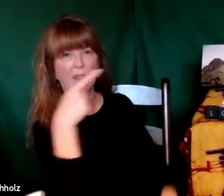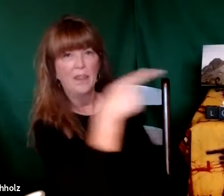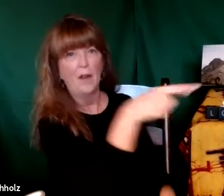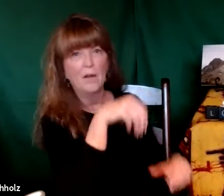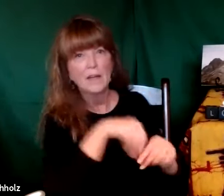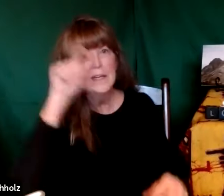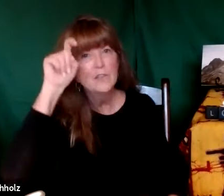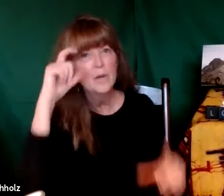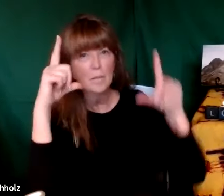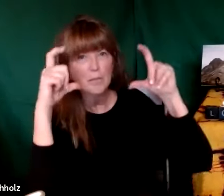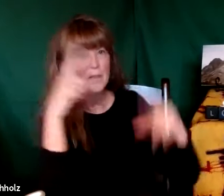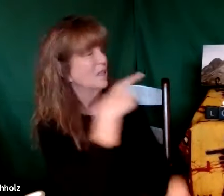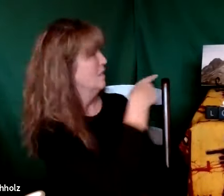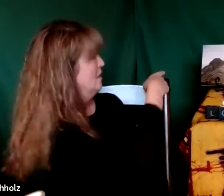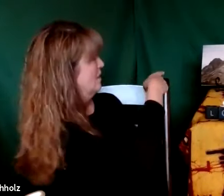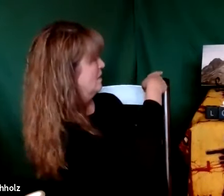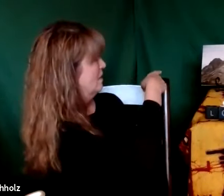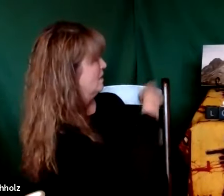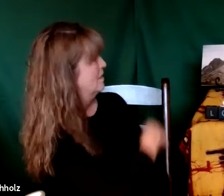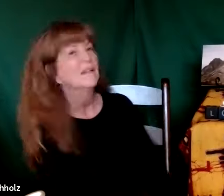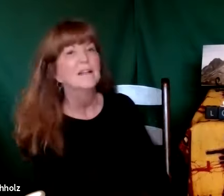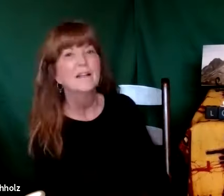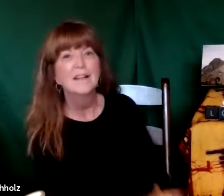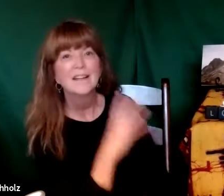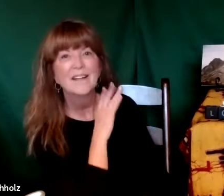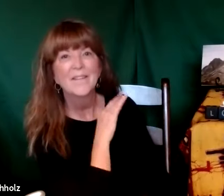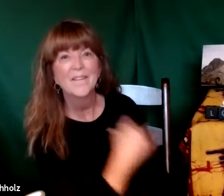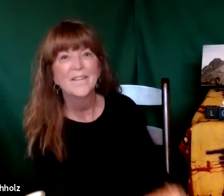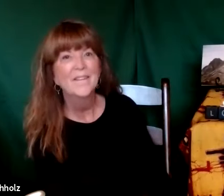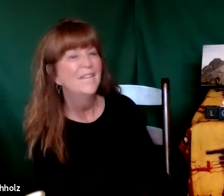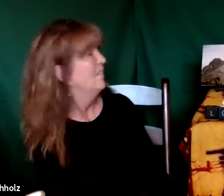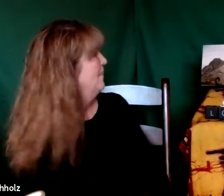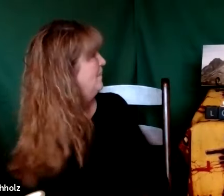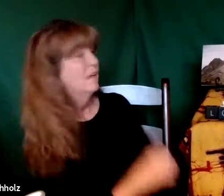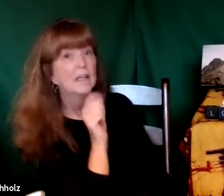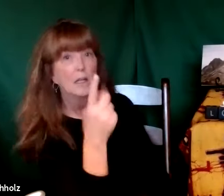that's a photograph of Sinai in Egypt it was a great photograph of Sinai